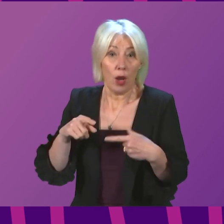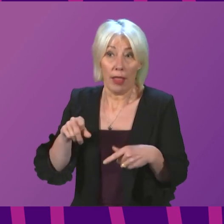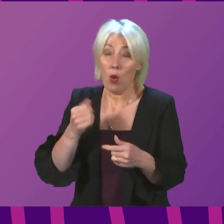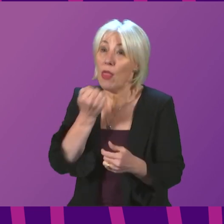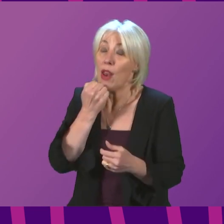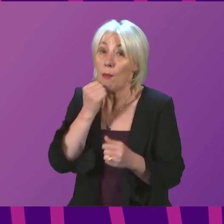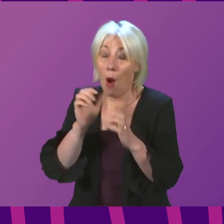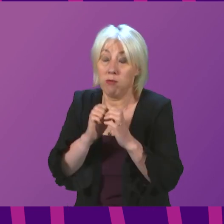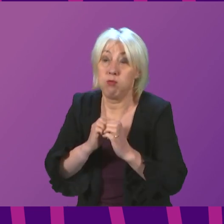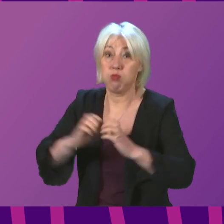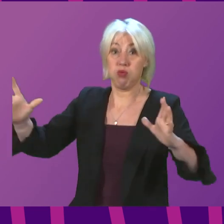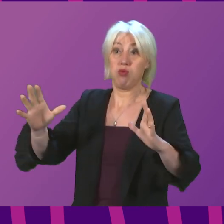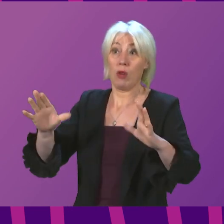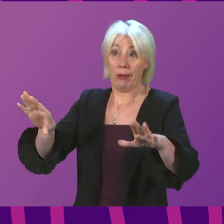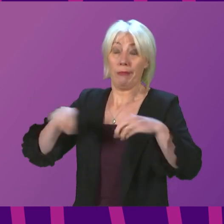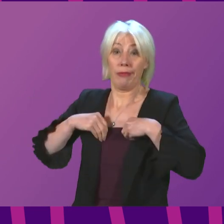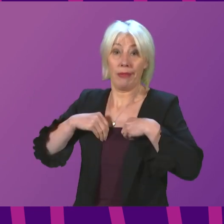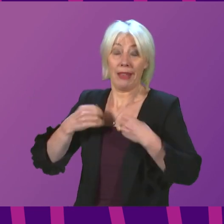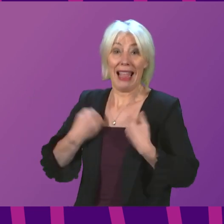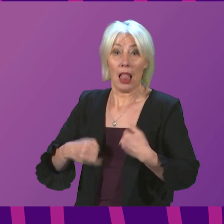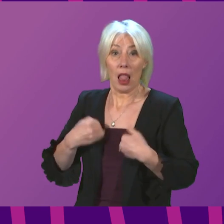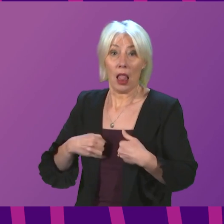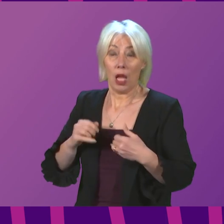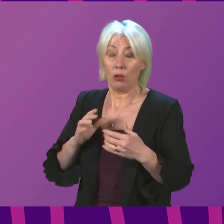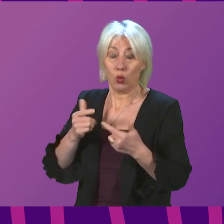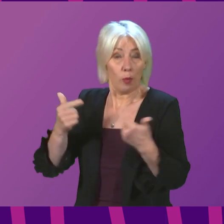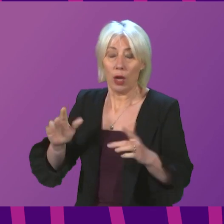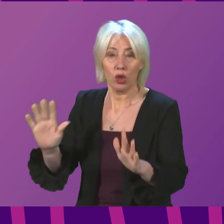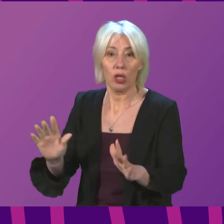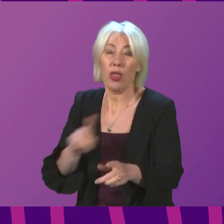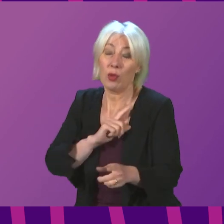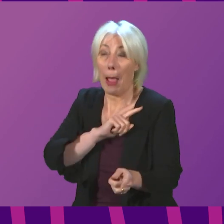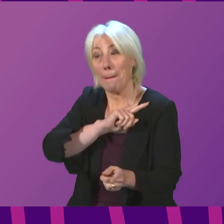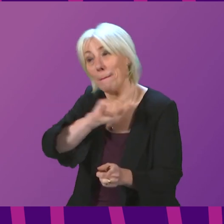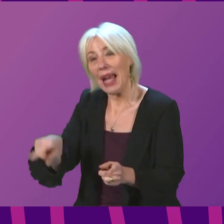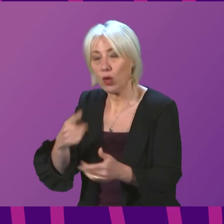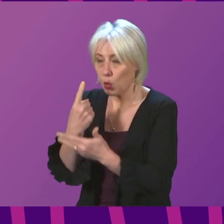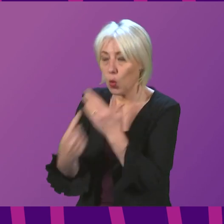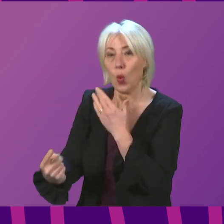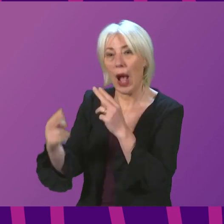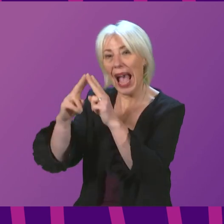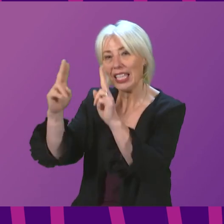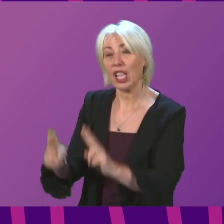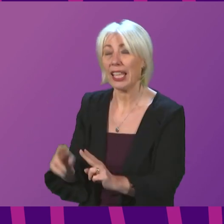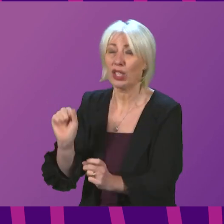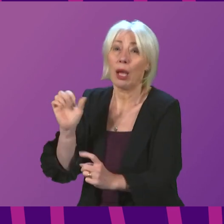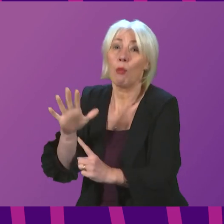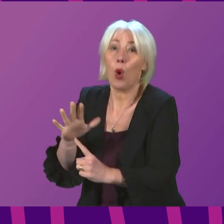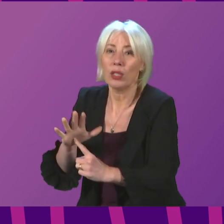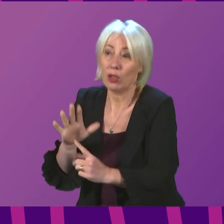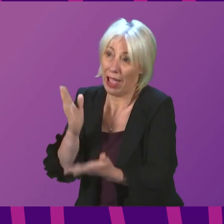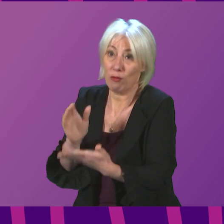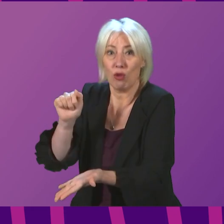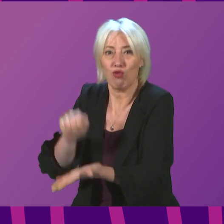numbers to overwhelm us, which brings me back to why the decision on isolation is important to get